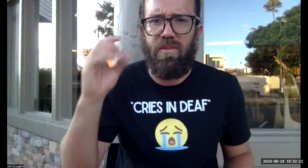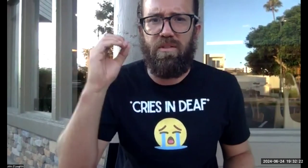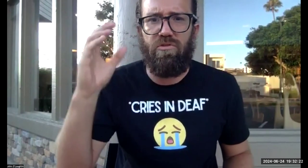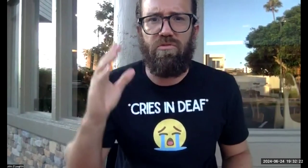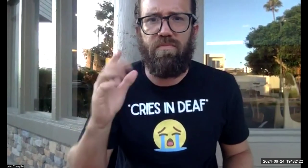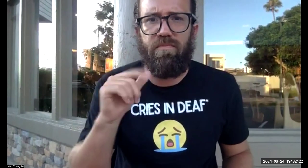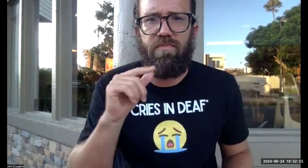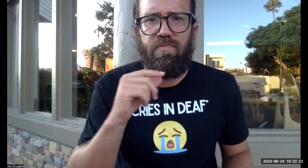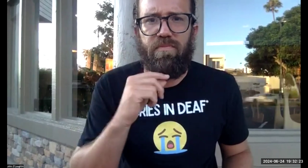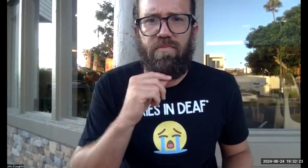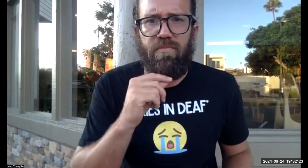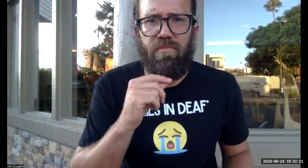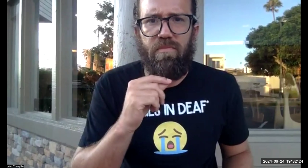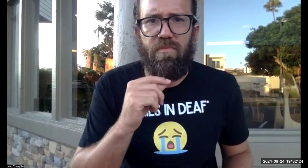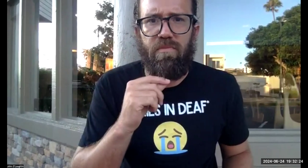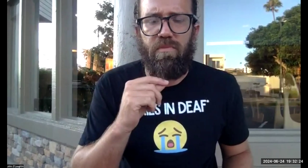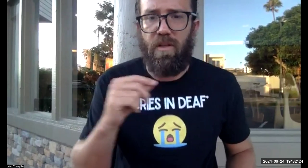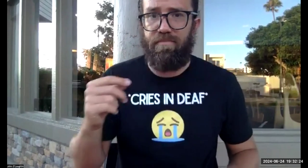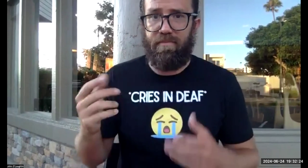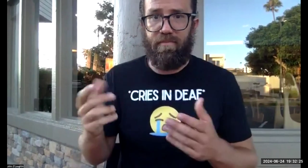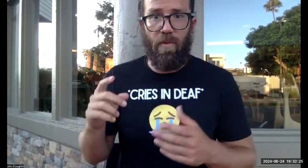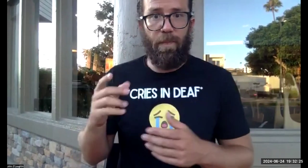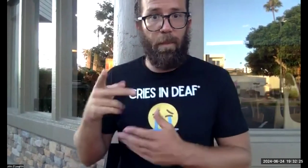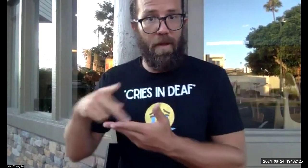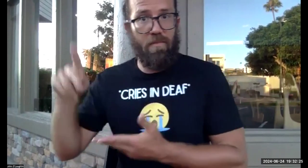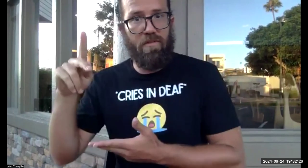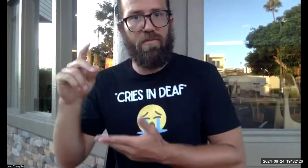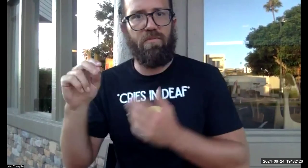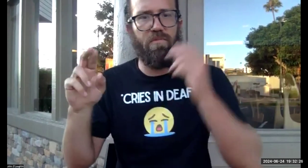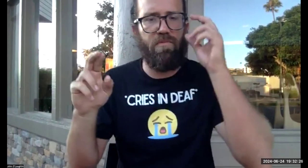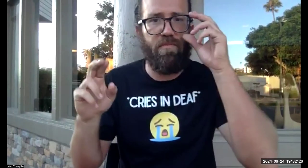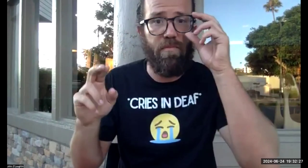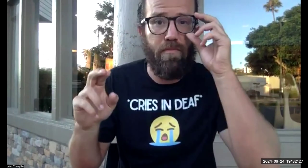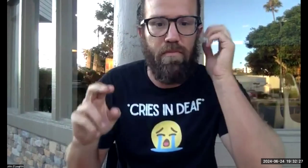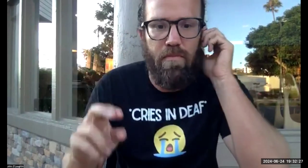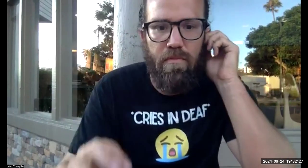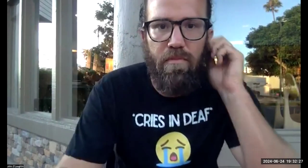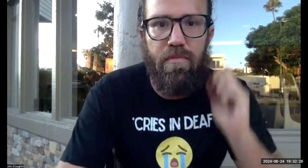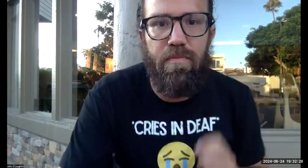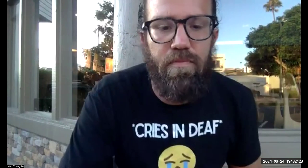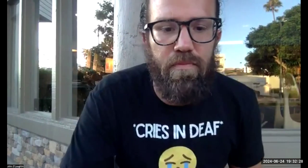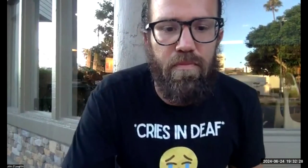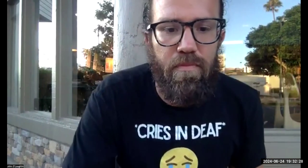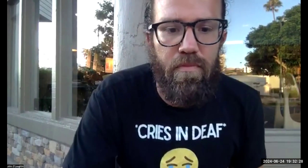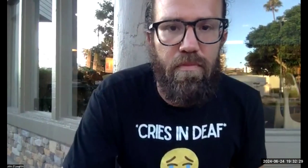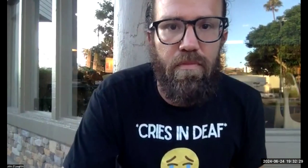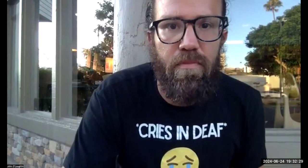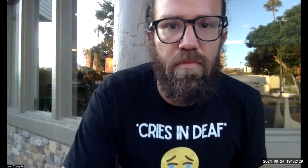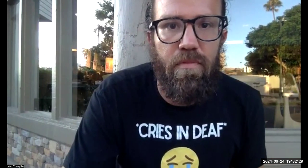Yeah. Who was your ASL 1 teacher? You. Oh, you're talking to the other student.